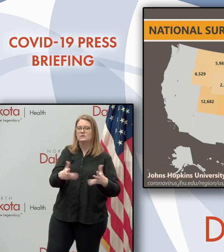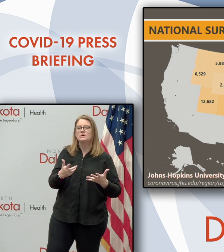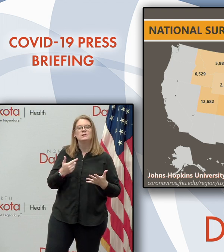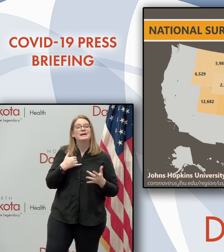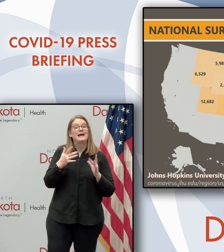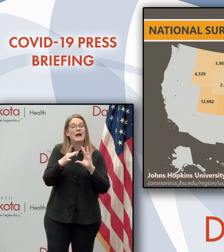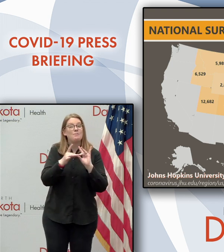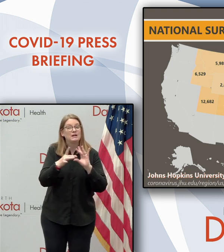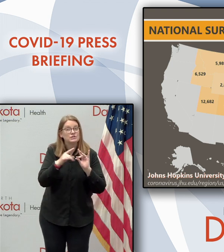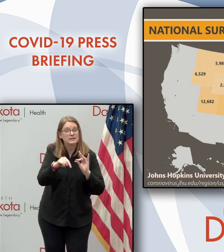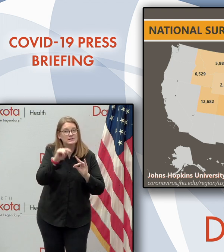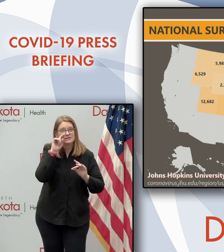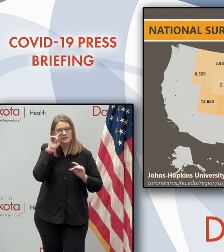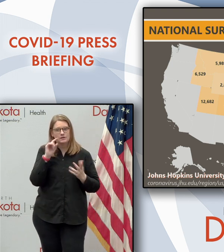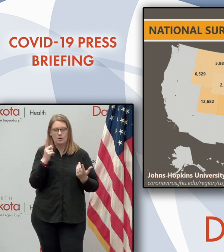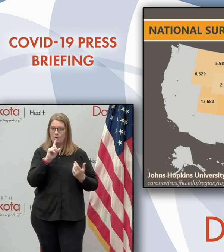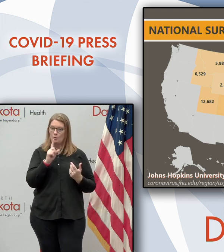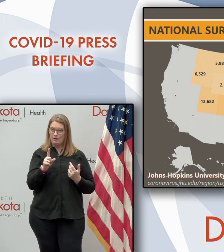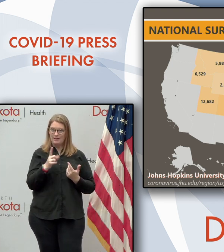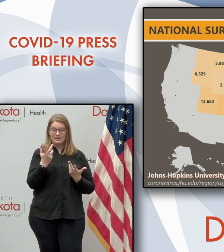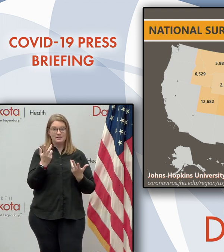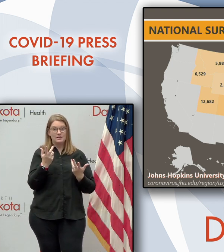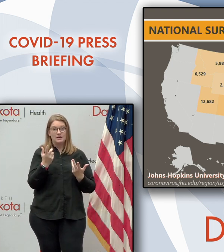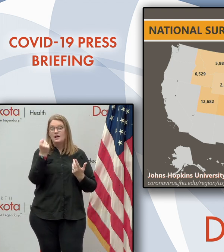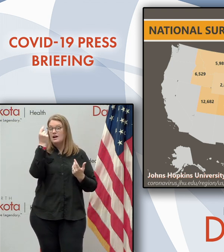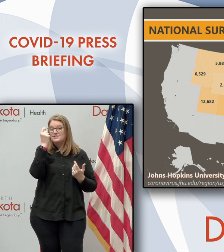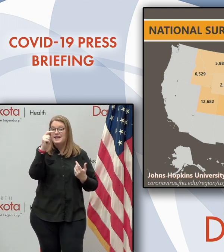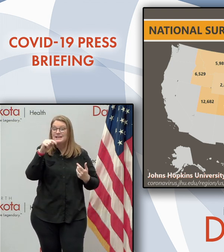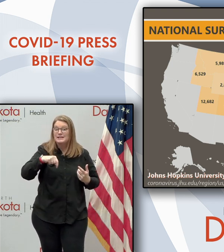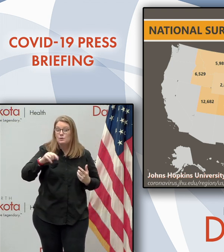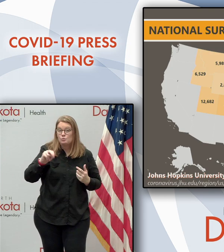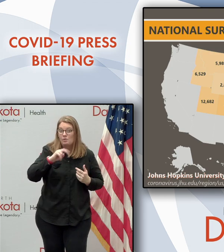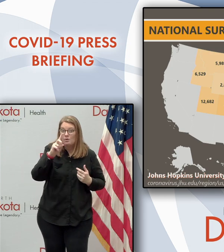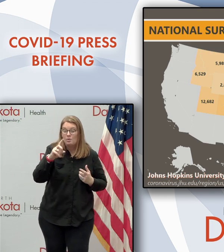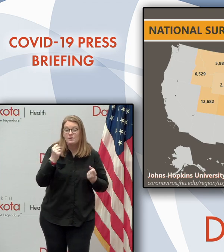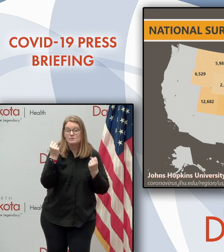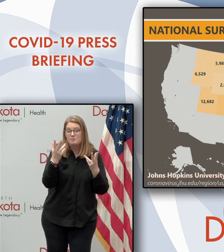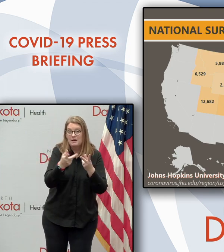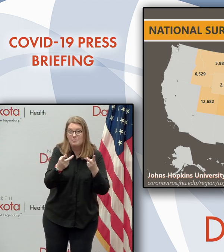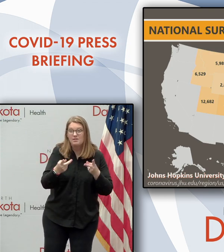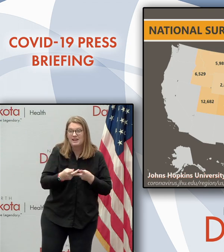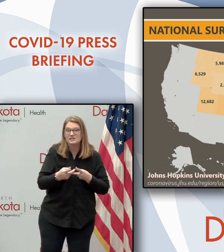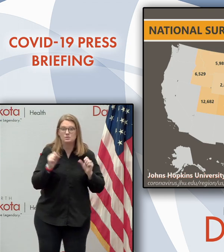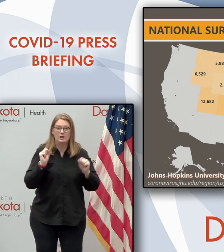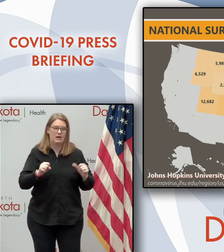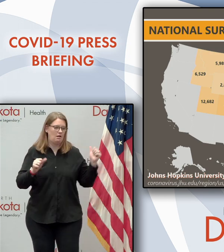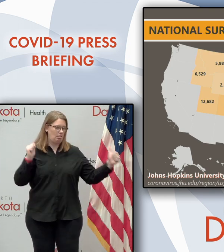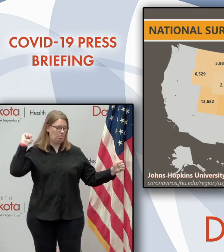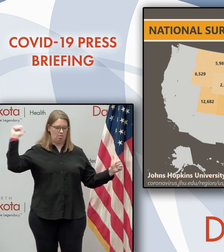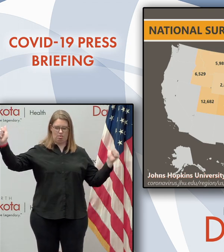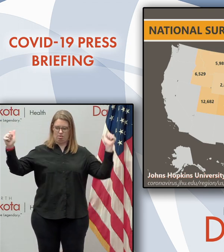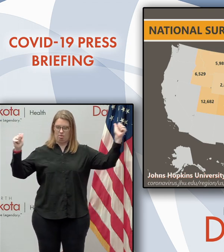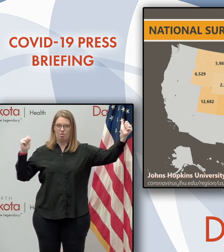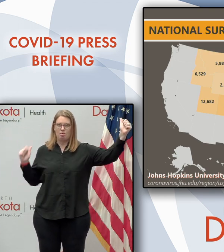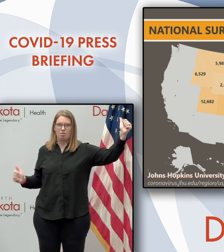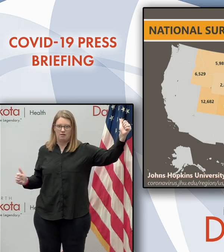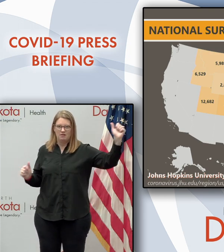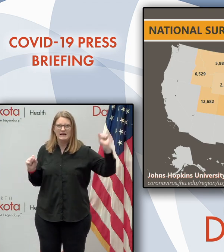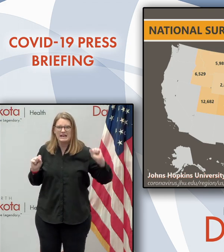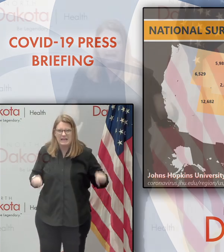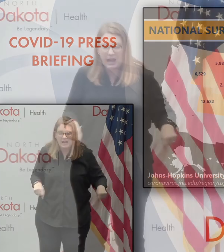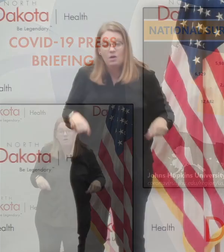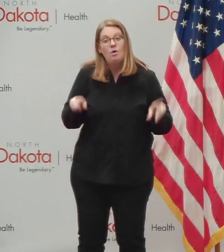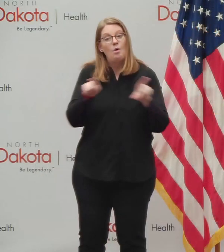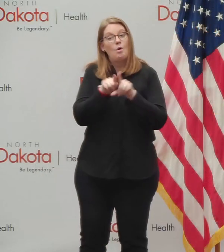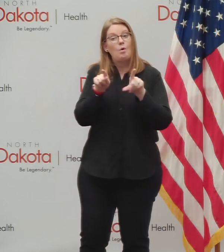there are many places we can be in North Dakota where we are physically distanced and outdoors or physically distanced and in spaces in our own